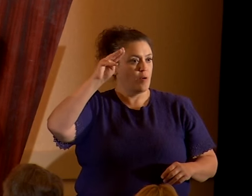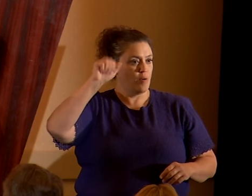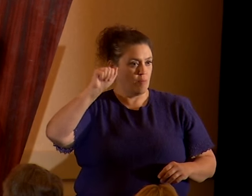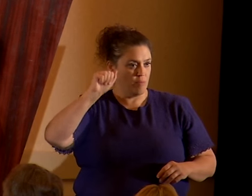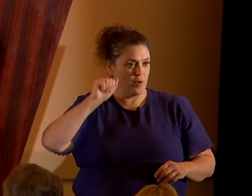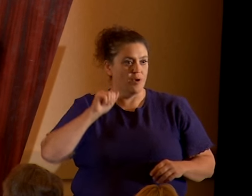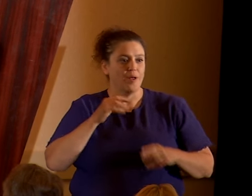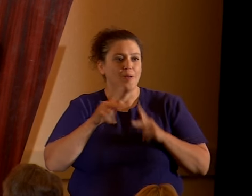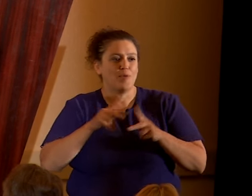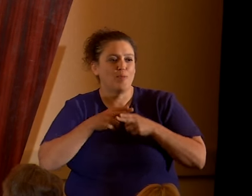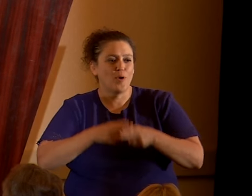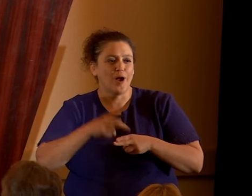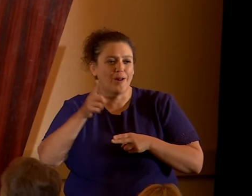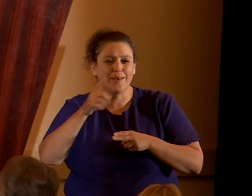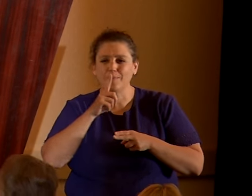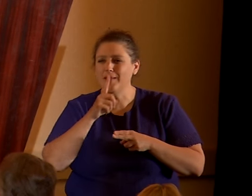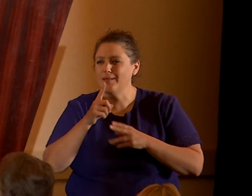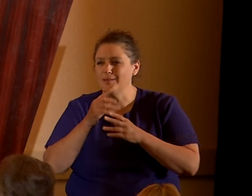Muslim from Kenya.